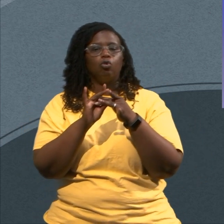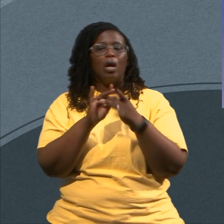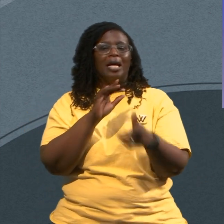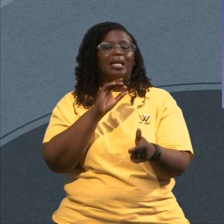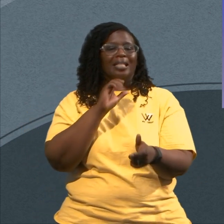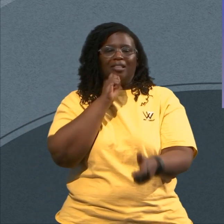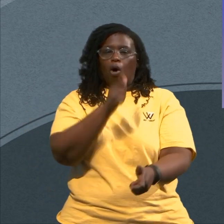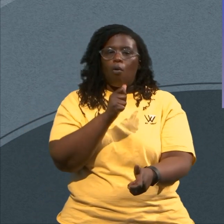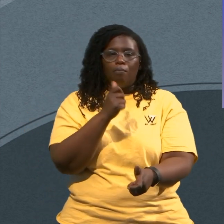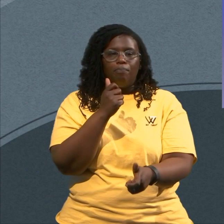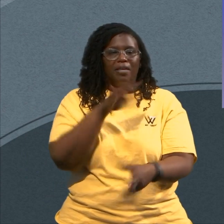Stuff